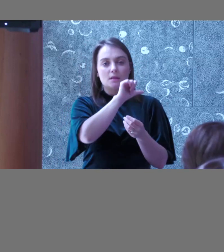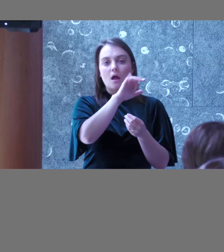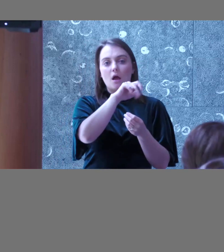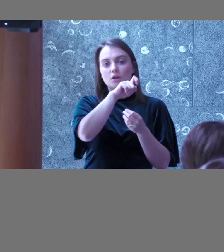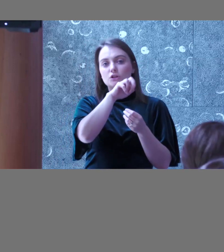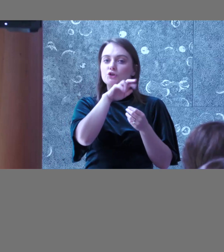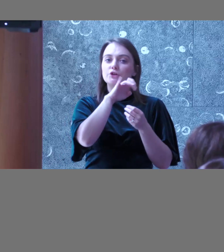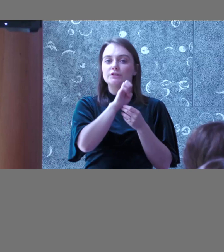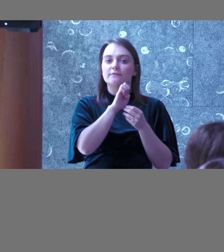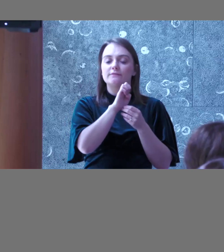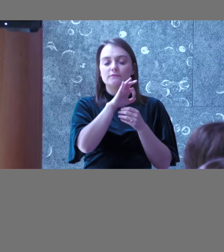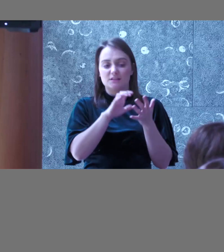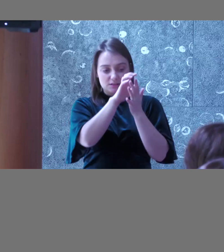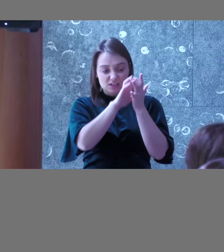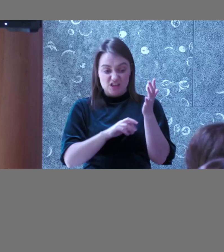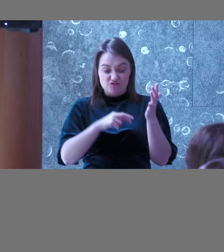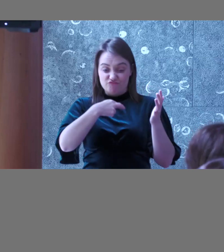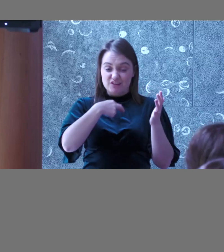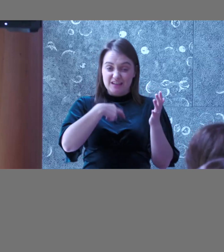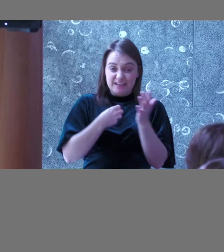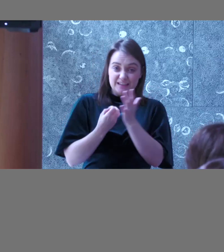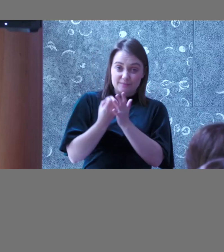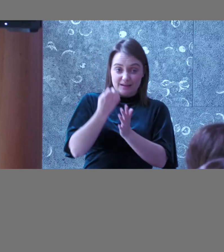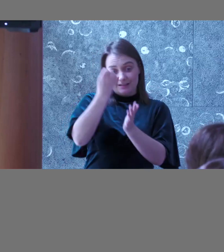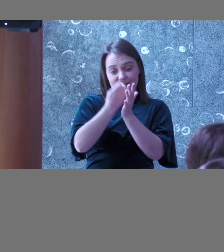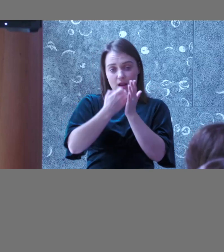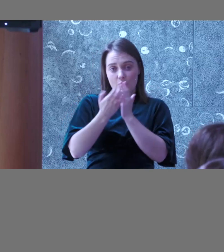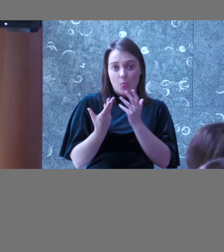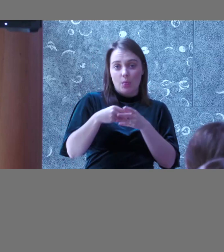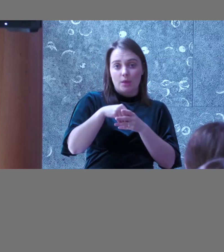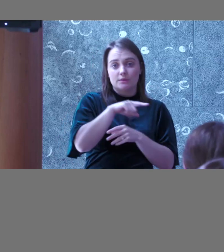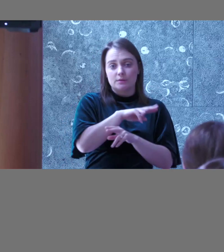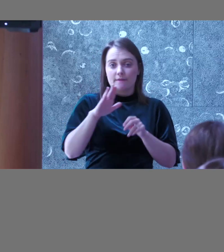describing what it's intended? So there's a lot aspects like that.